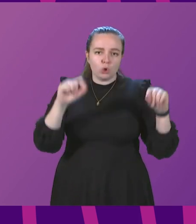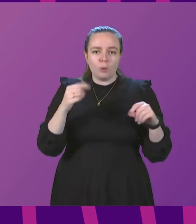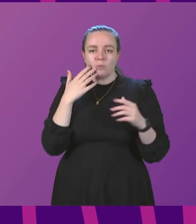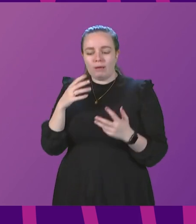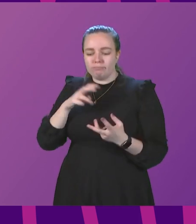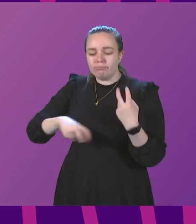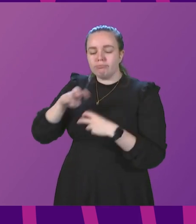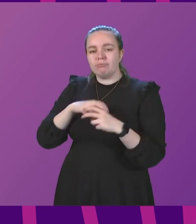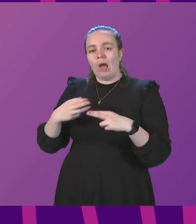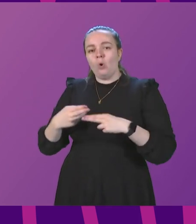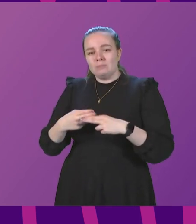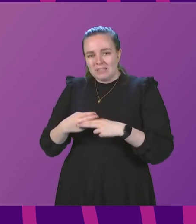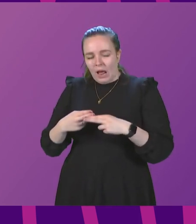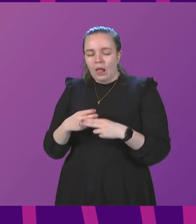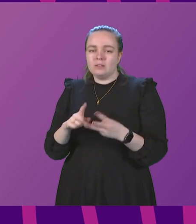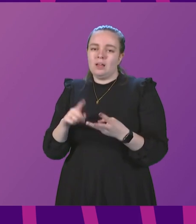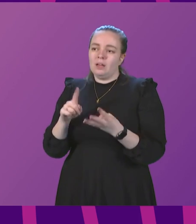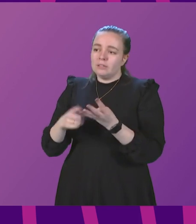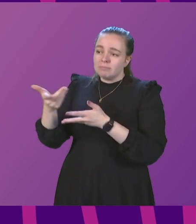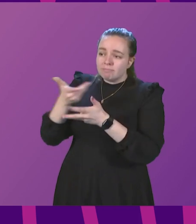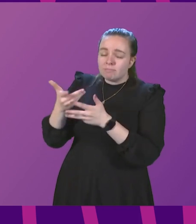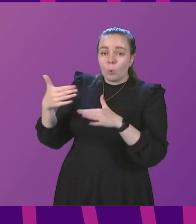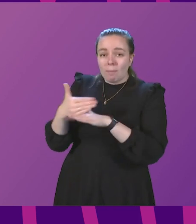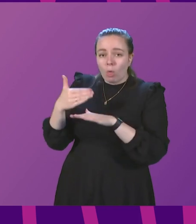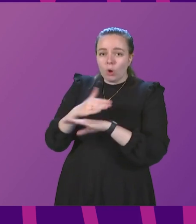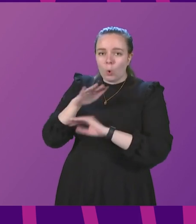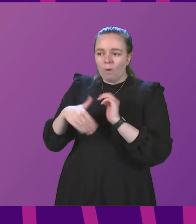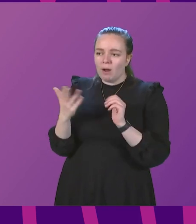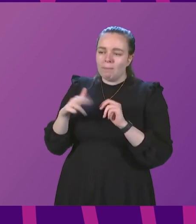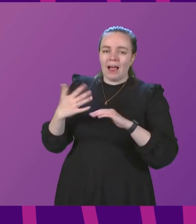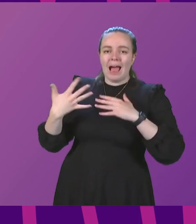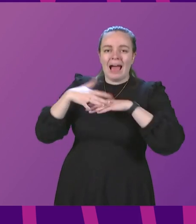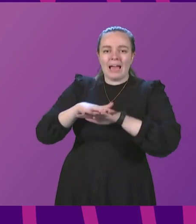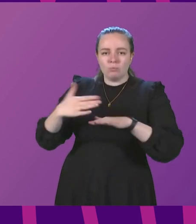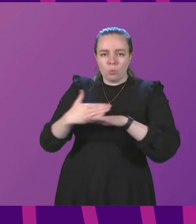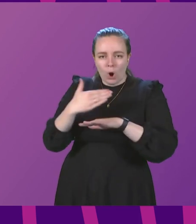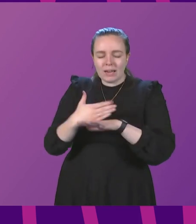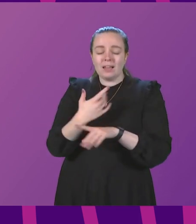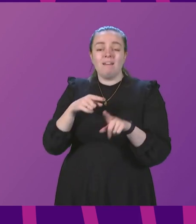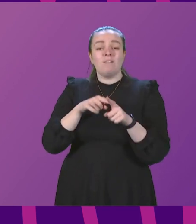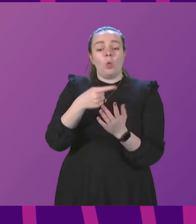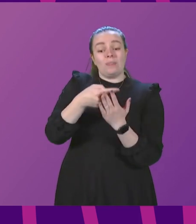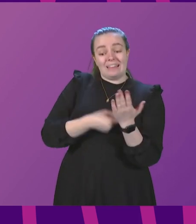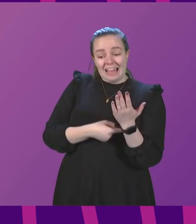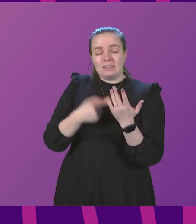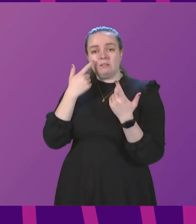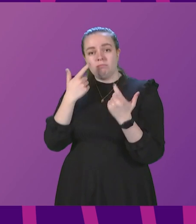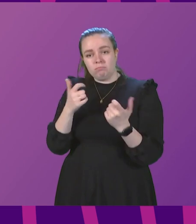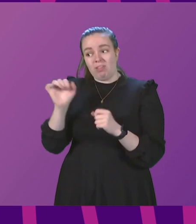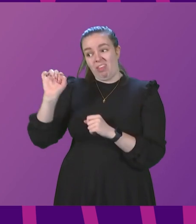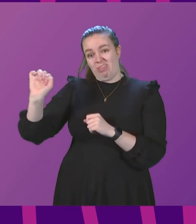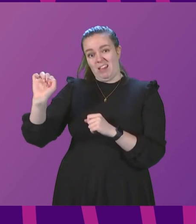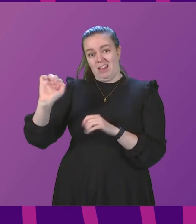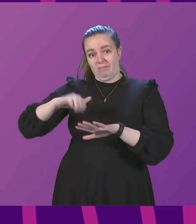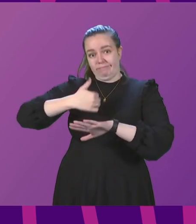moving about in hospitality. Talk to your employer about a return to hybrid working, and follow the guidance and the precautions that they adopt